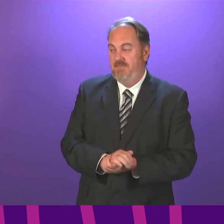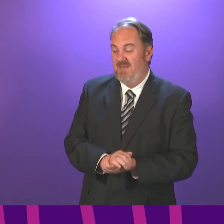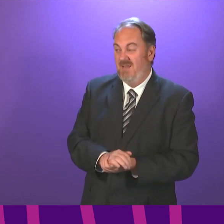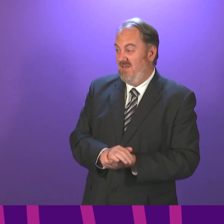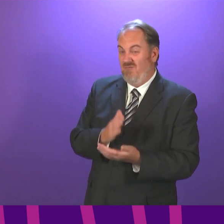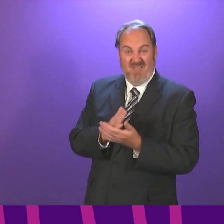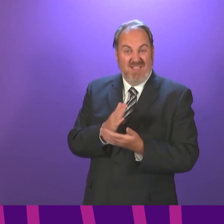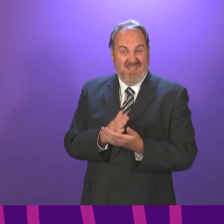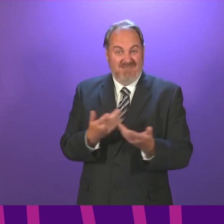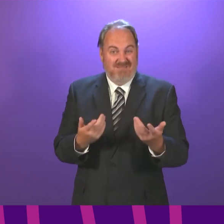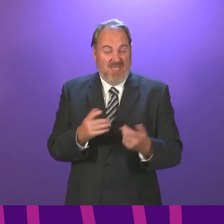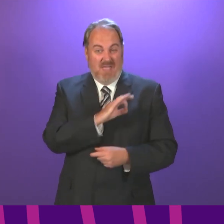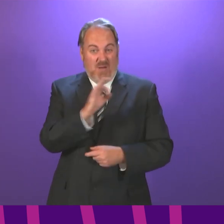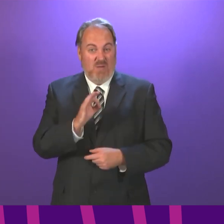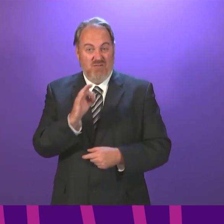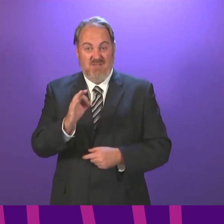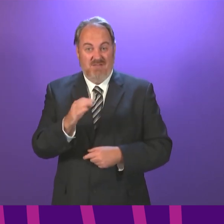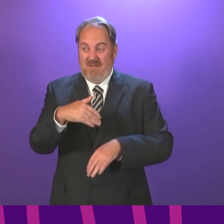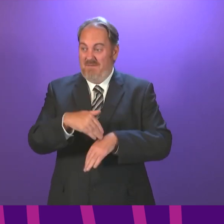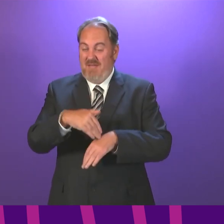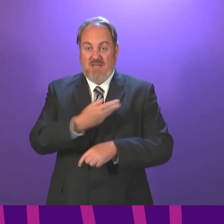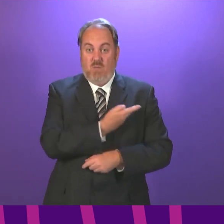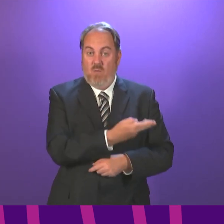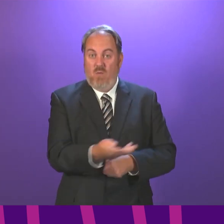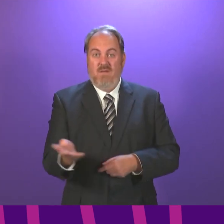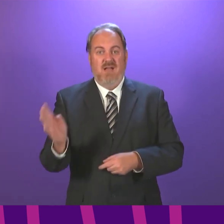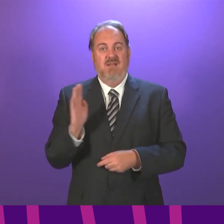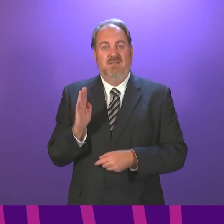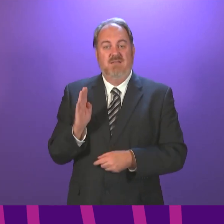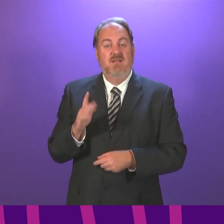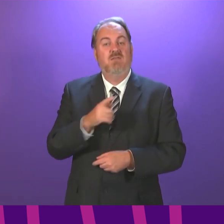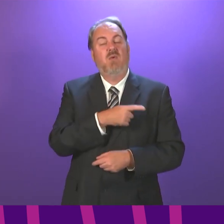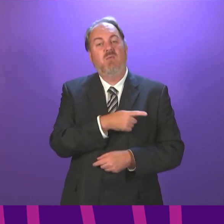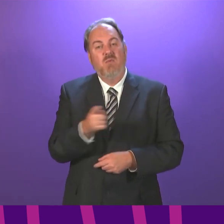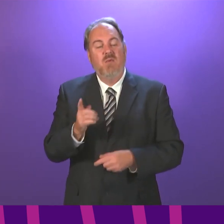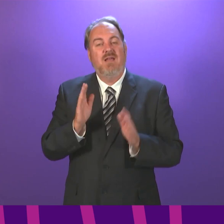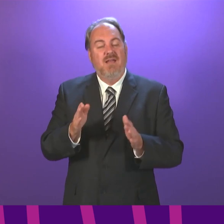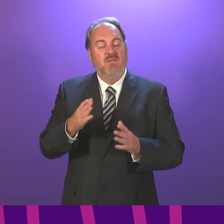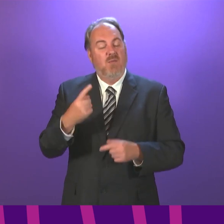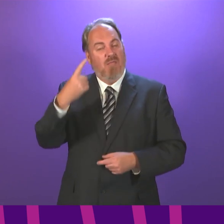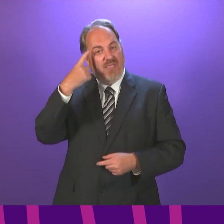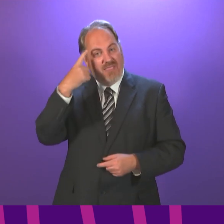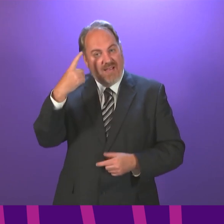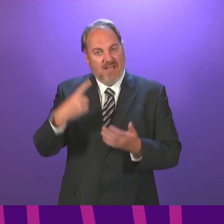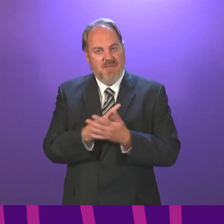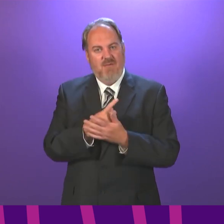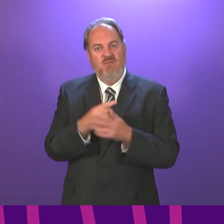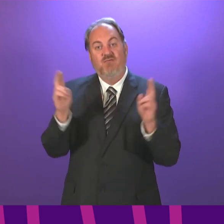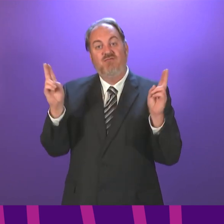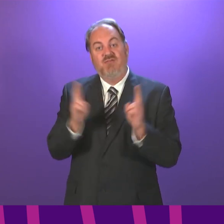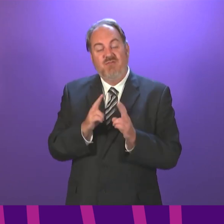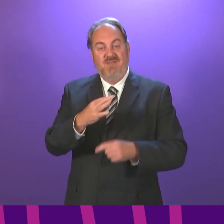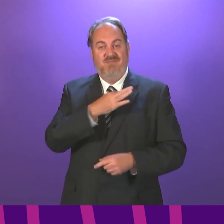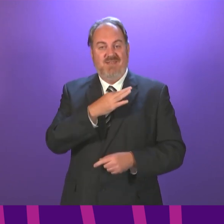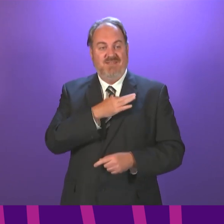all of us do, even as legal restrictions lift, can all behave in a way that minimises the risk of COVID transmission. The